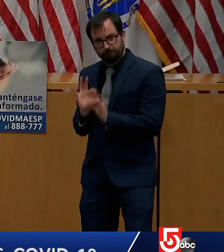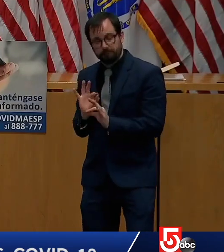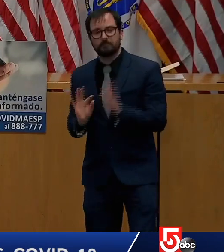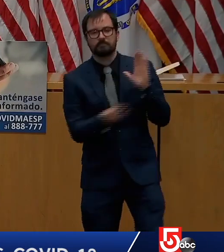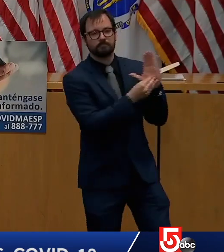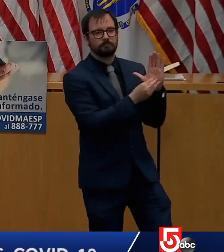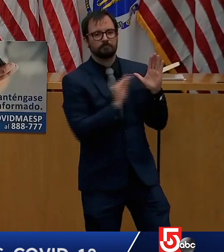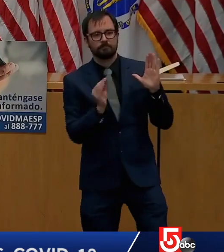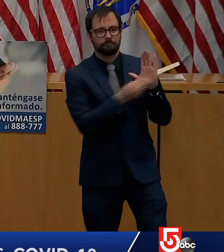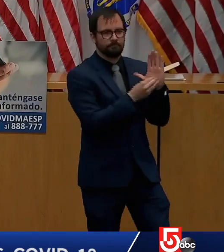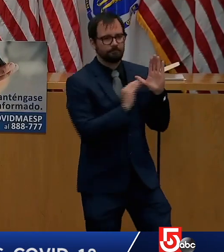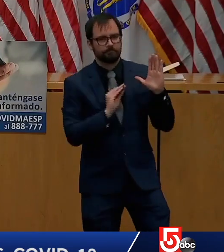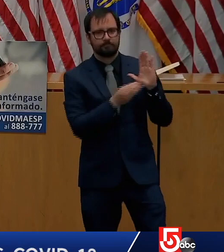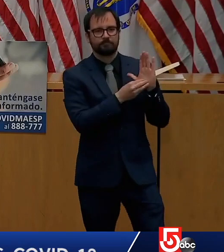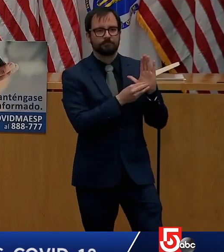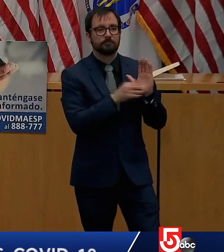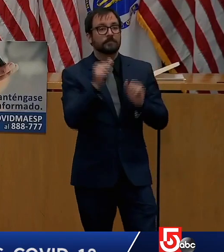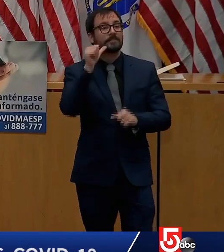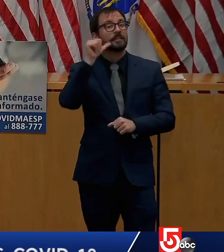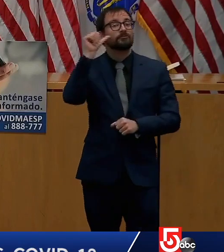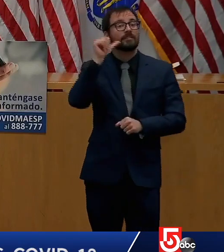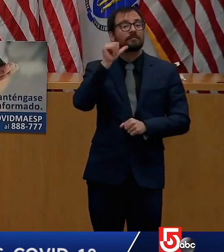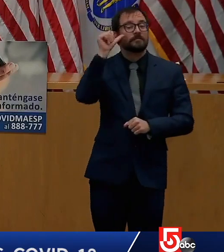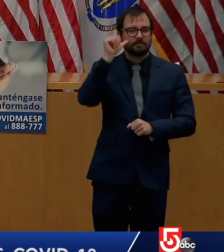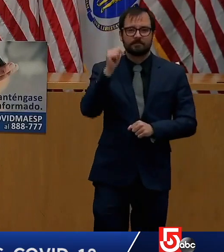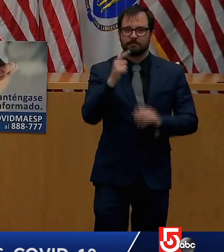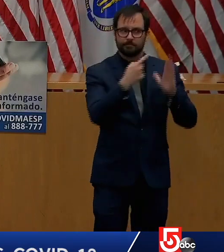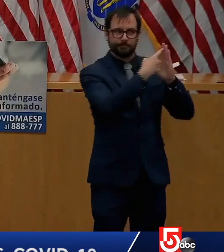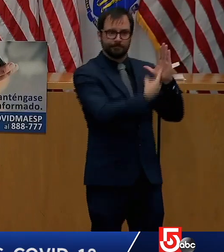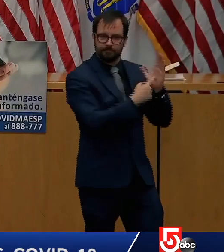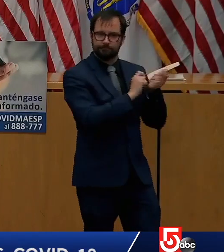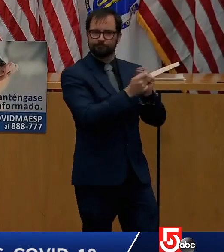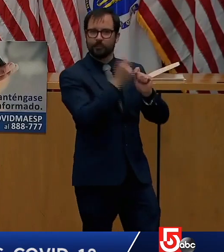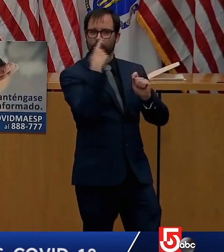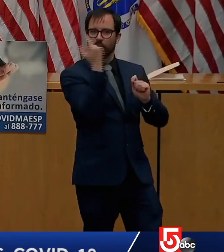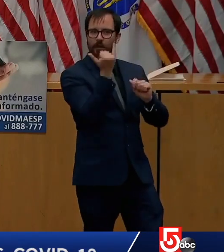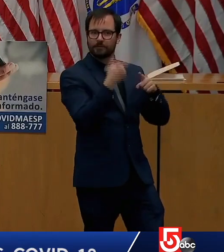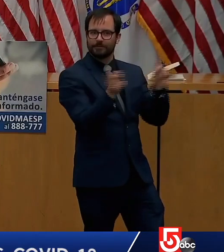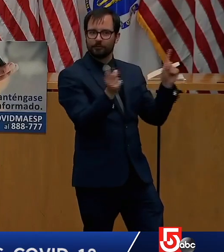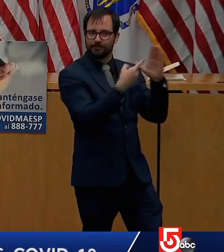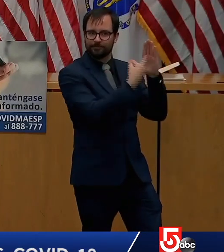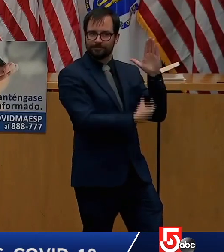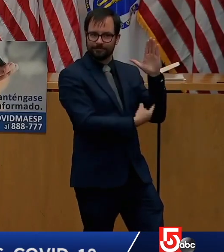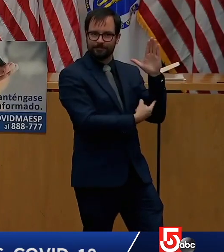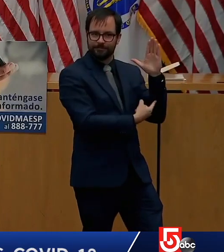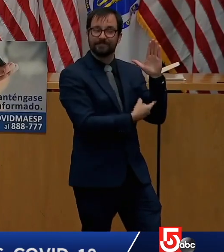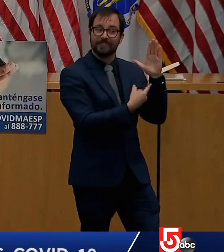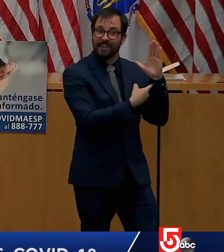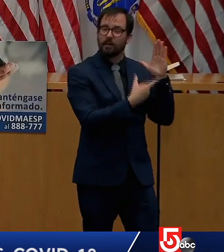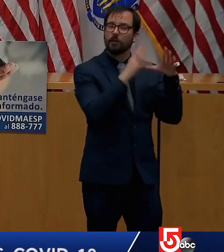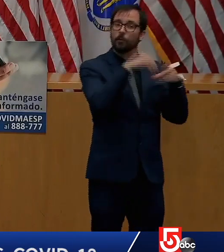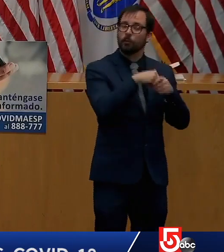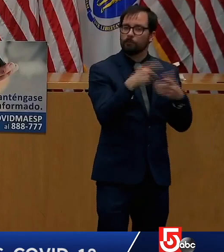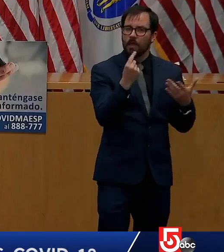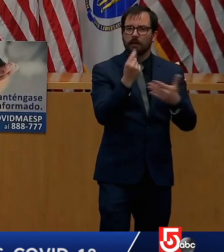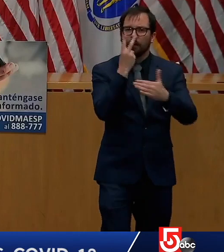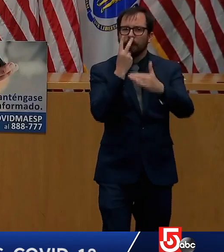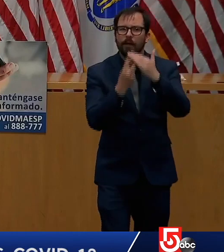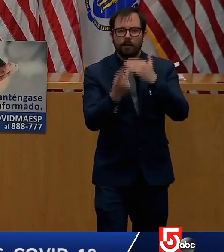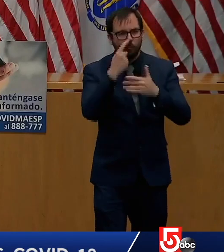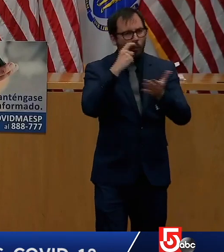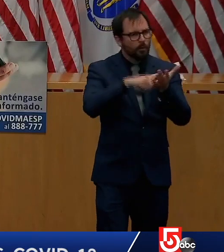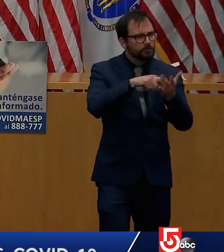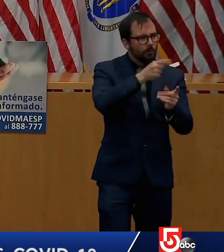report, including trend data in a variety of areas. The daily dashboard is now 23 pages in length